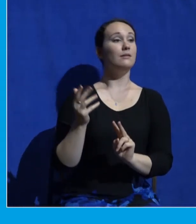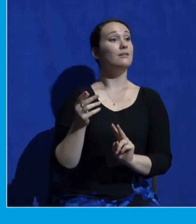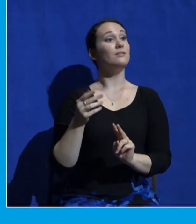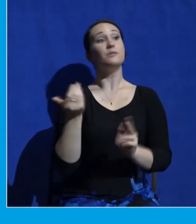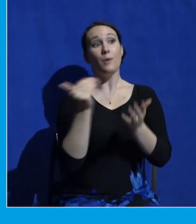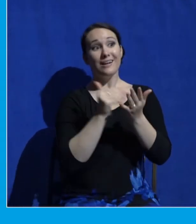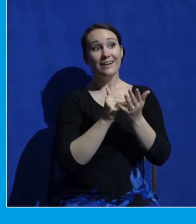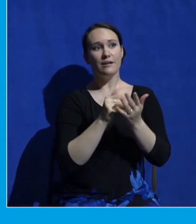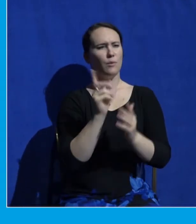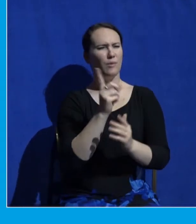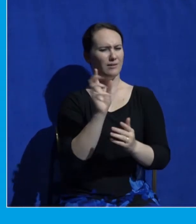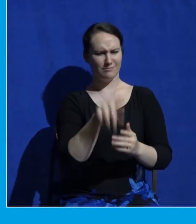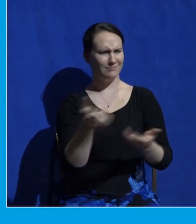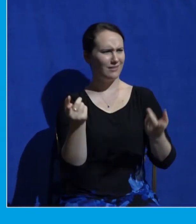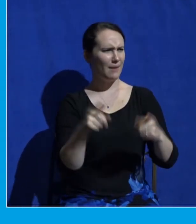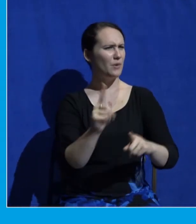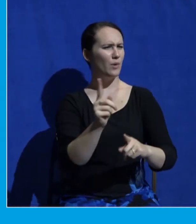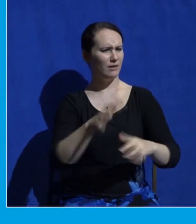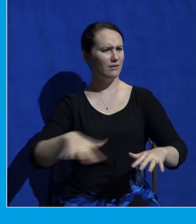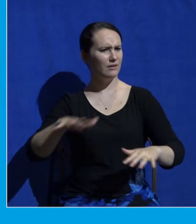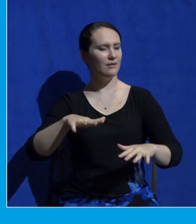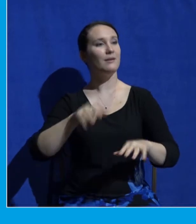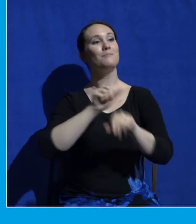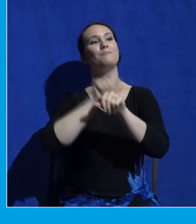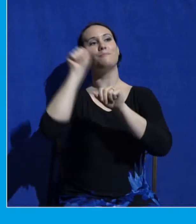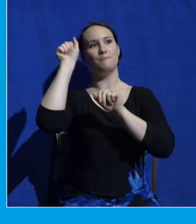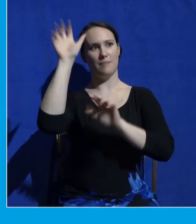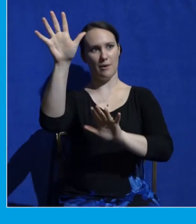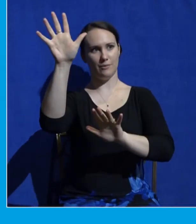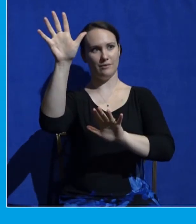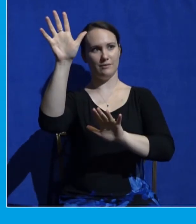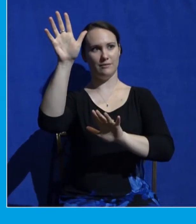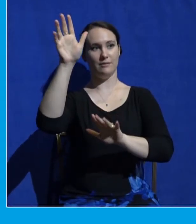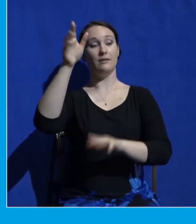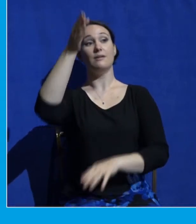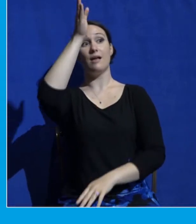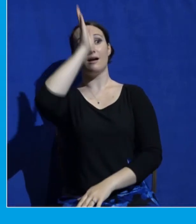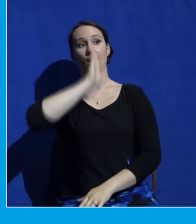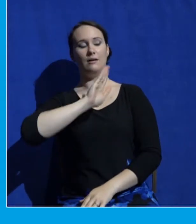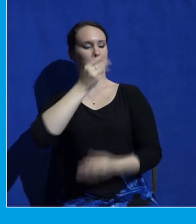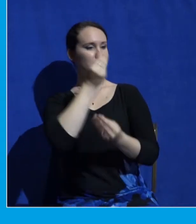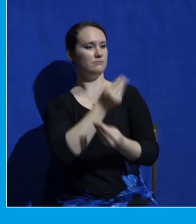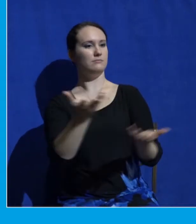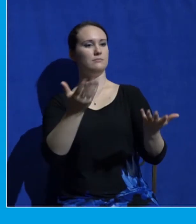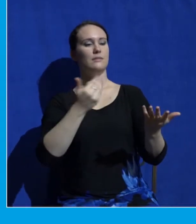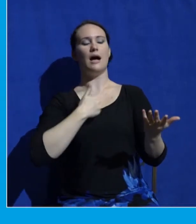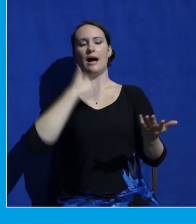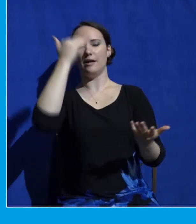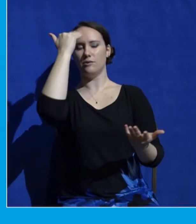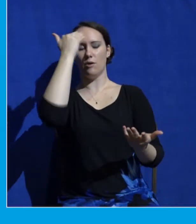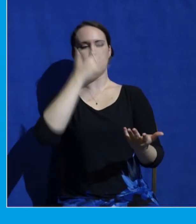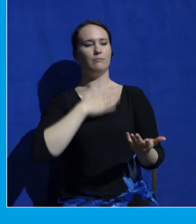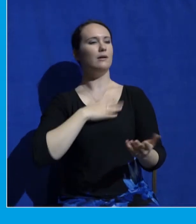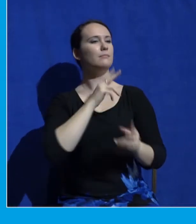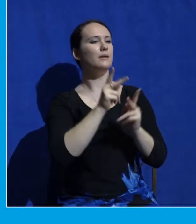And God basically says right after this, I know the suffering and oppression of my people in Egypt. Side note,